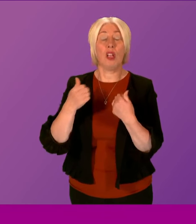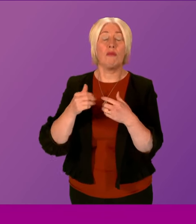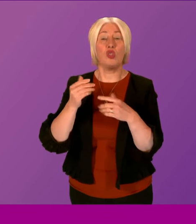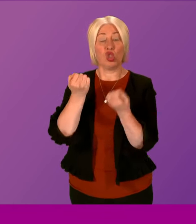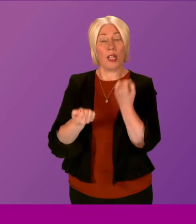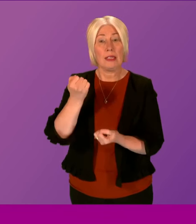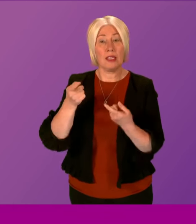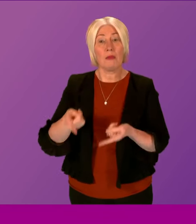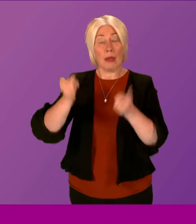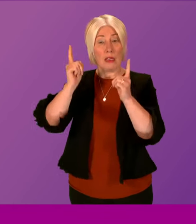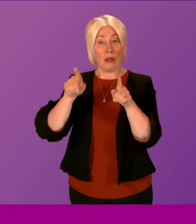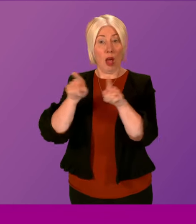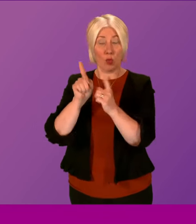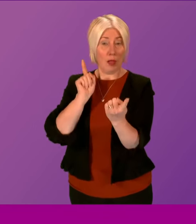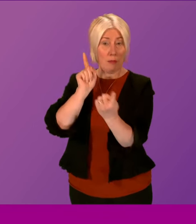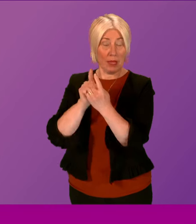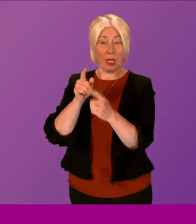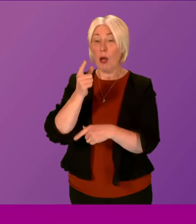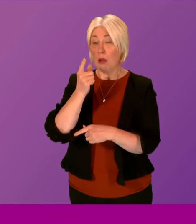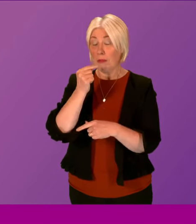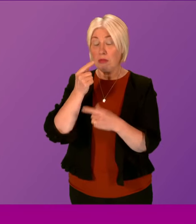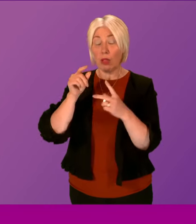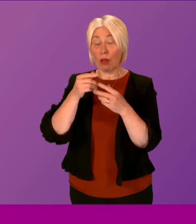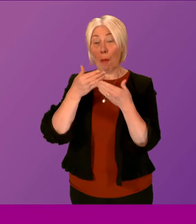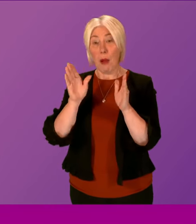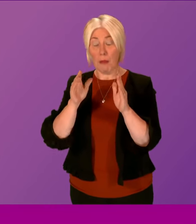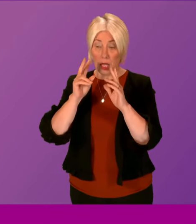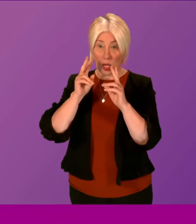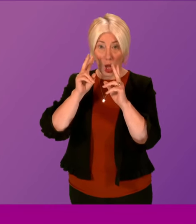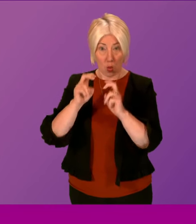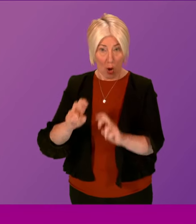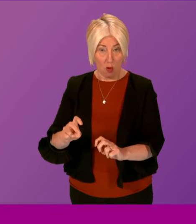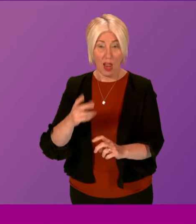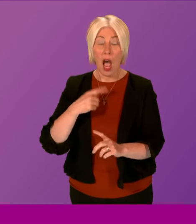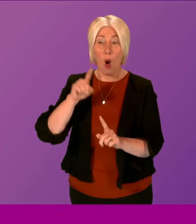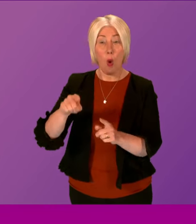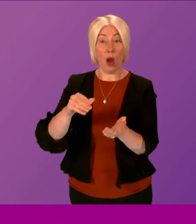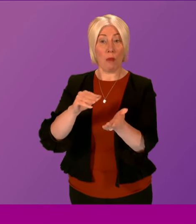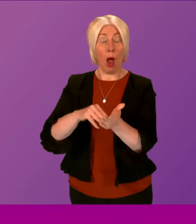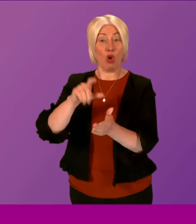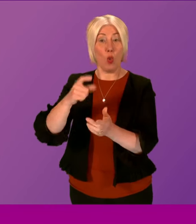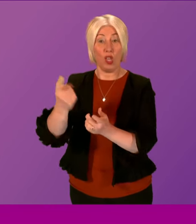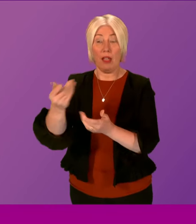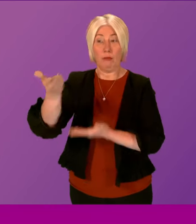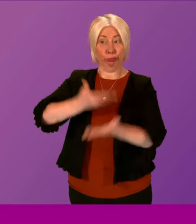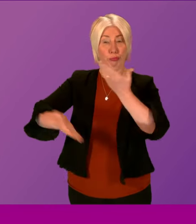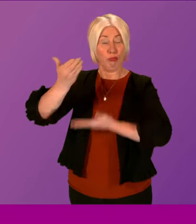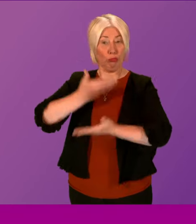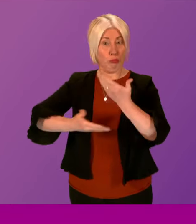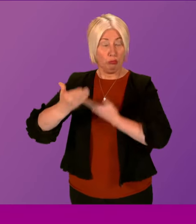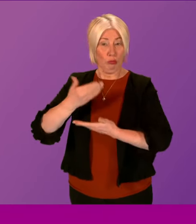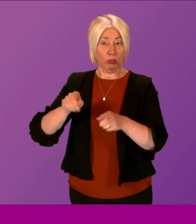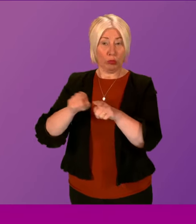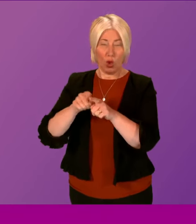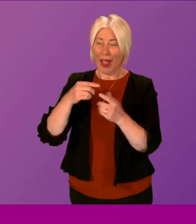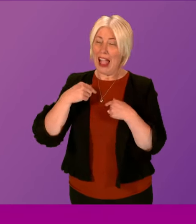meet with them. In terms of a public inquiry, I was wanting to hear from Margaret Caldwell and of course examine